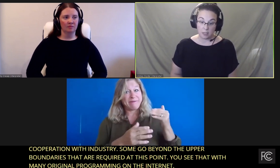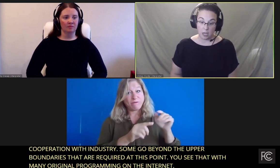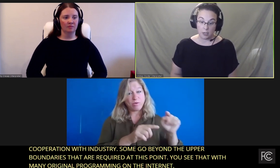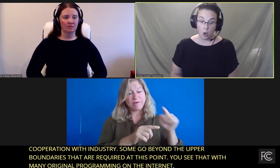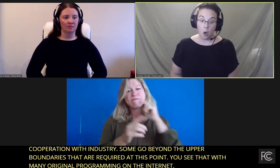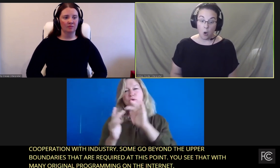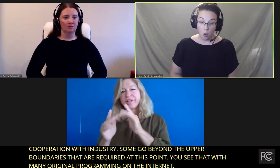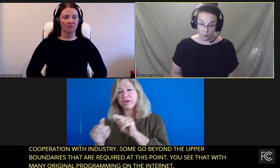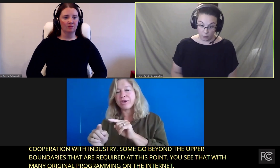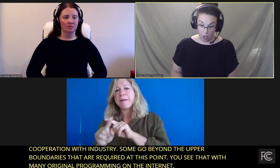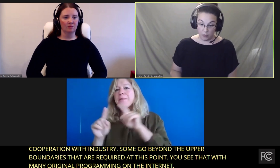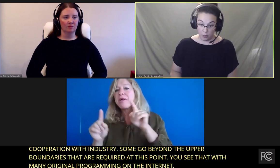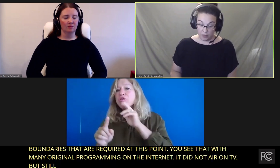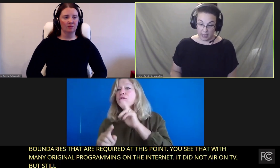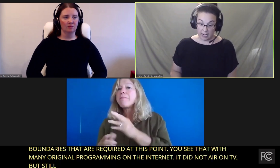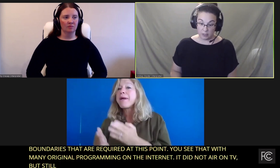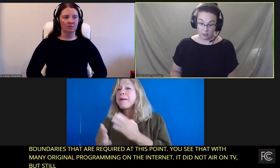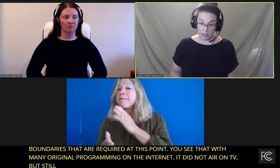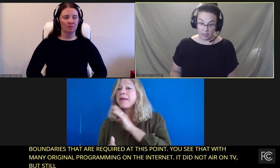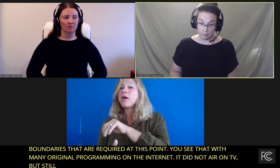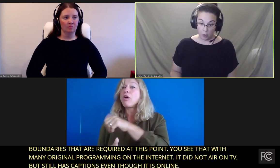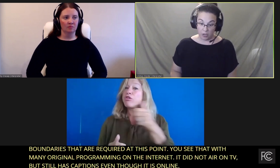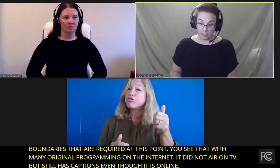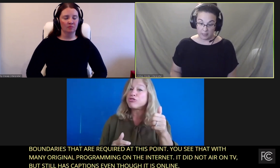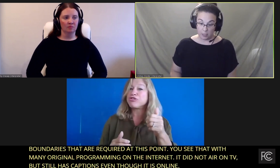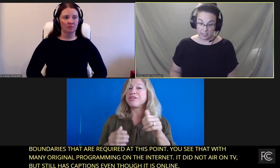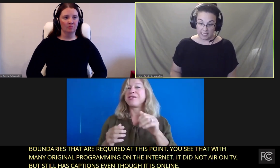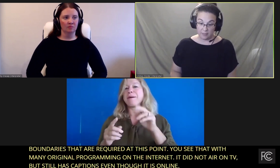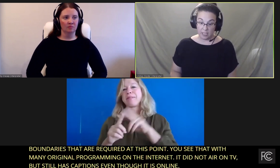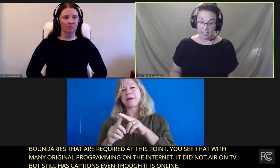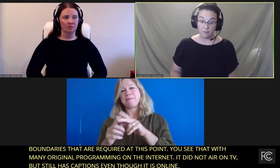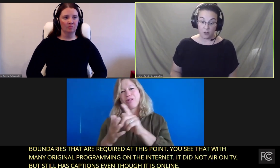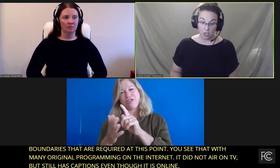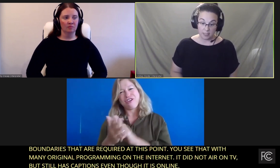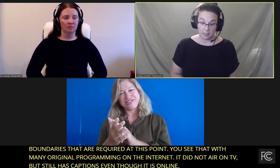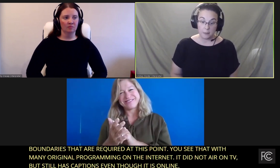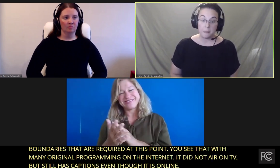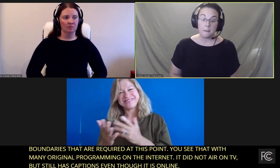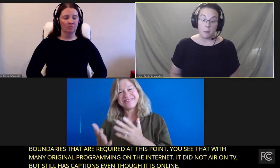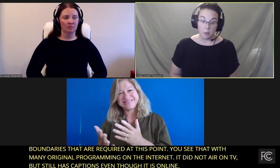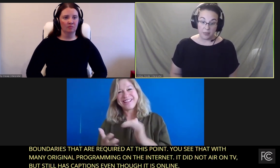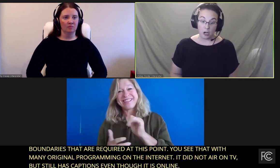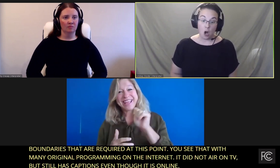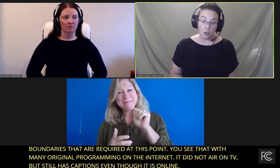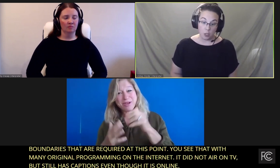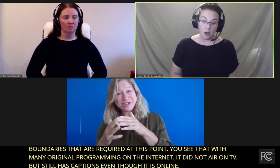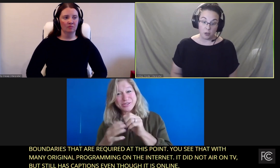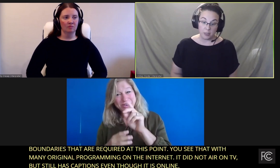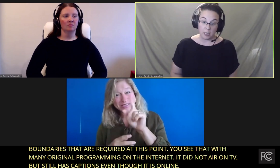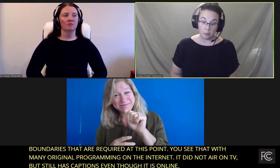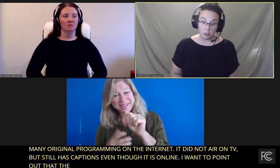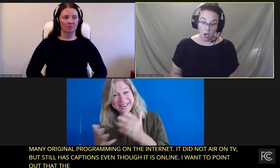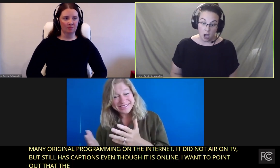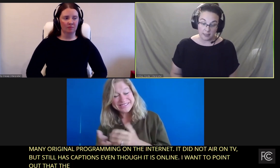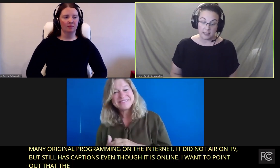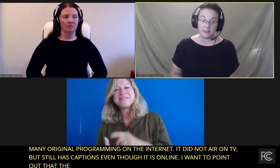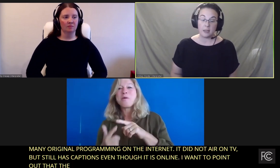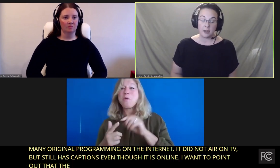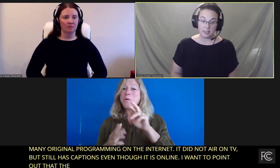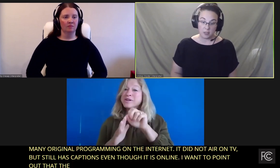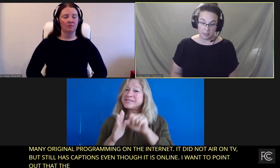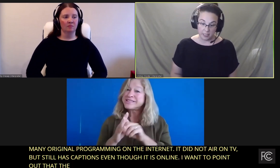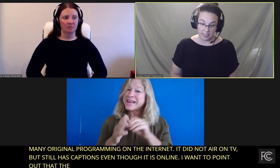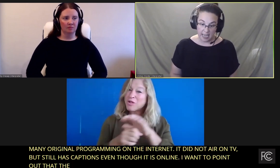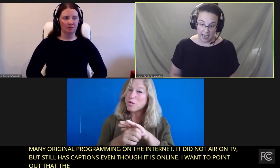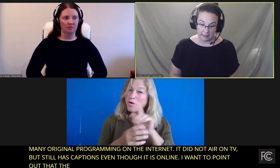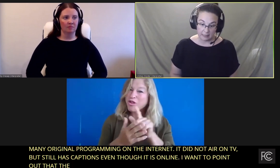is focused on programs that has been on TV first. But there are also other applicable laws, like